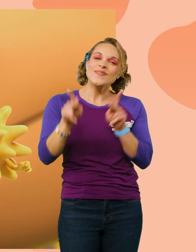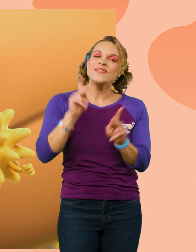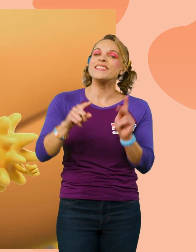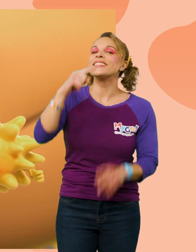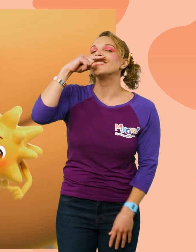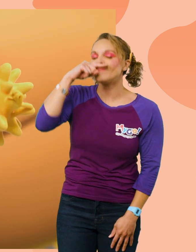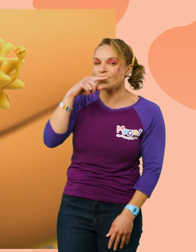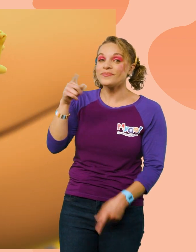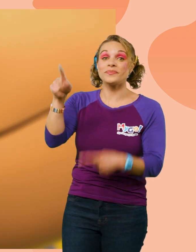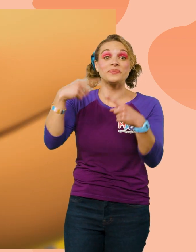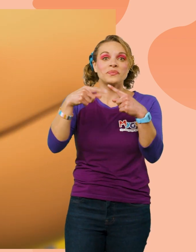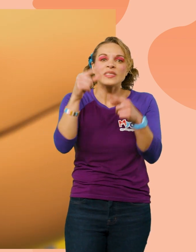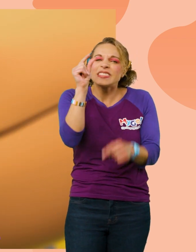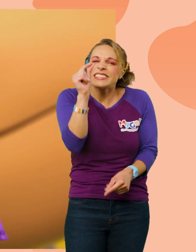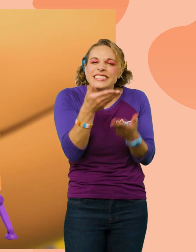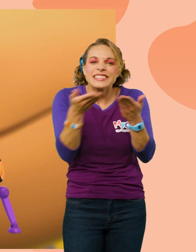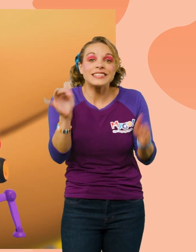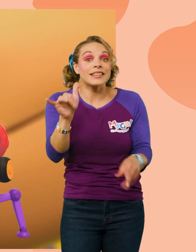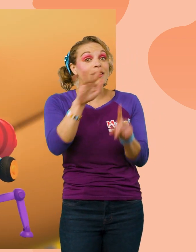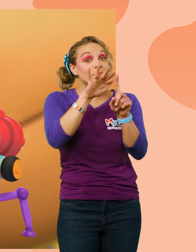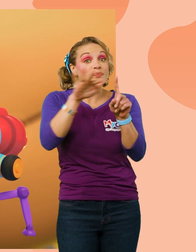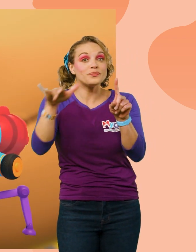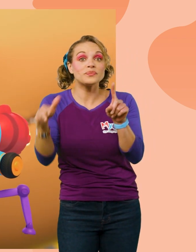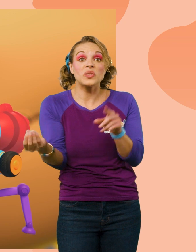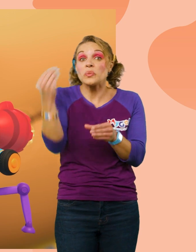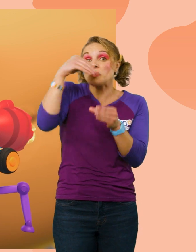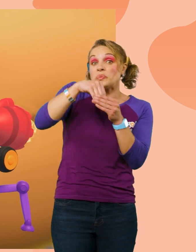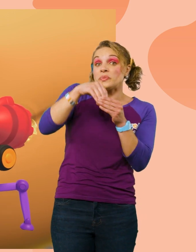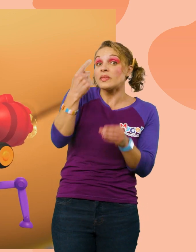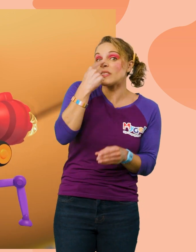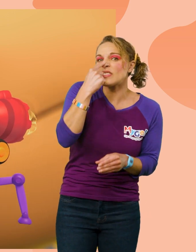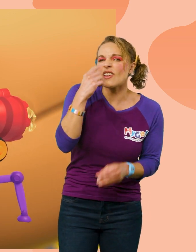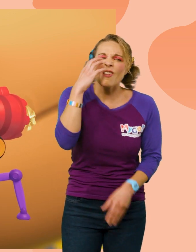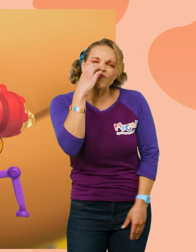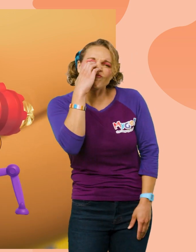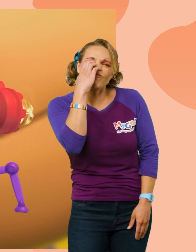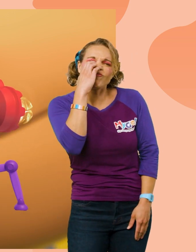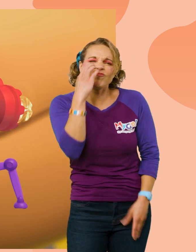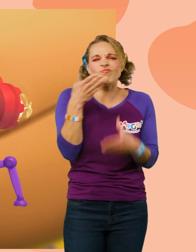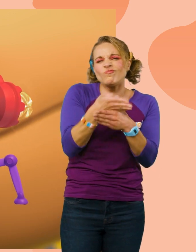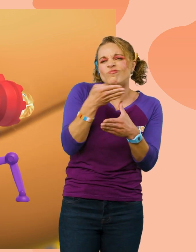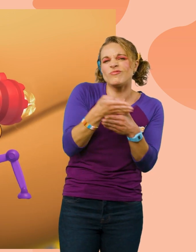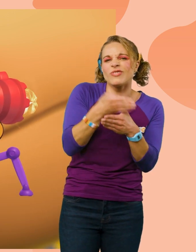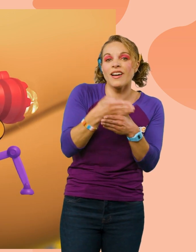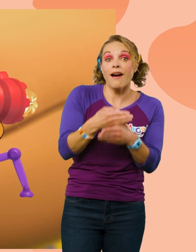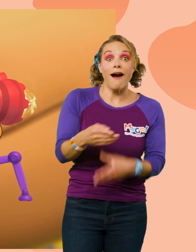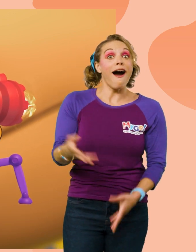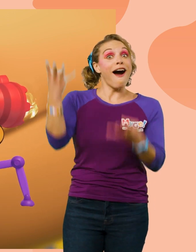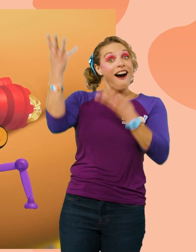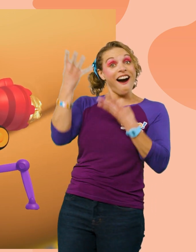sneeze when tiny things like pollen get inside their nose and irritate it! Upload answer, Deebo!